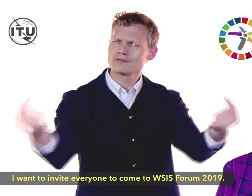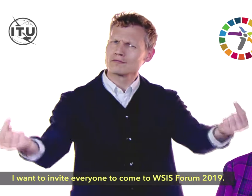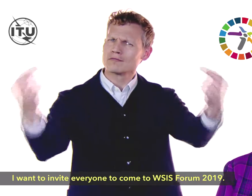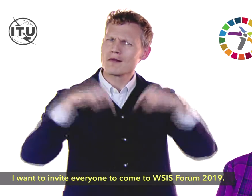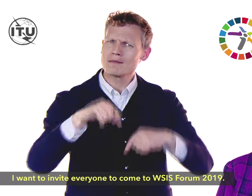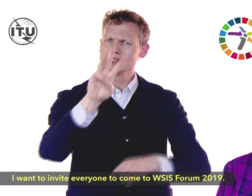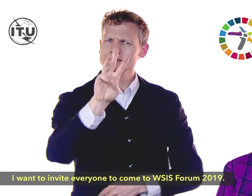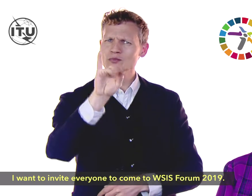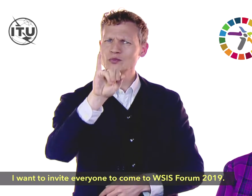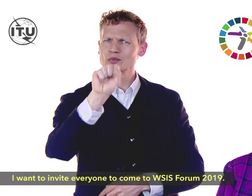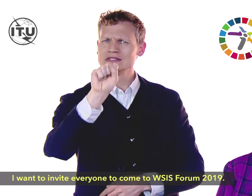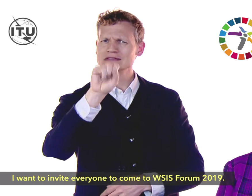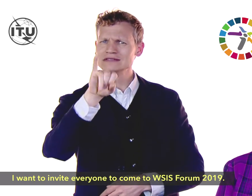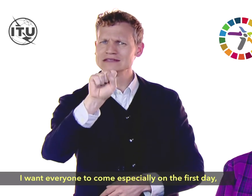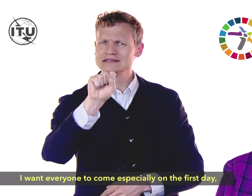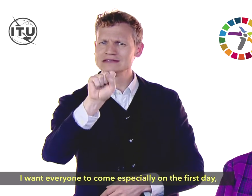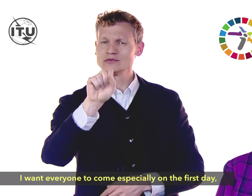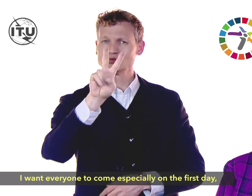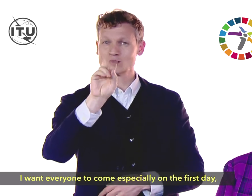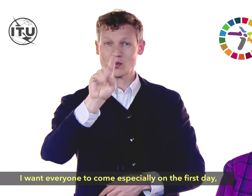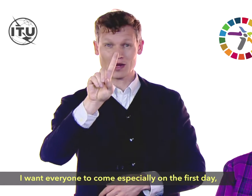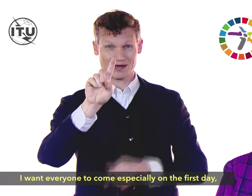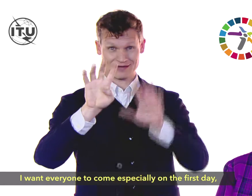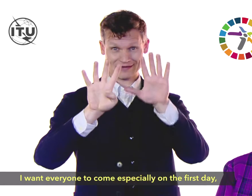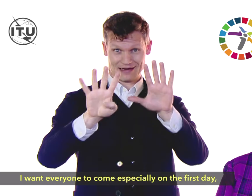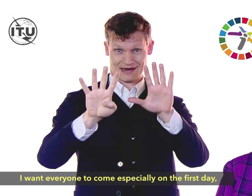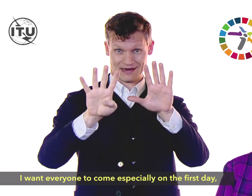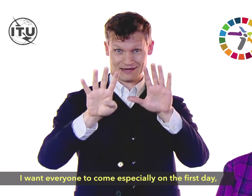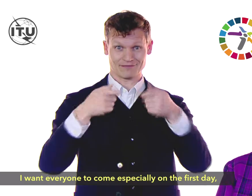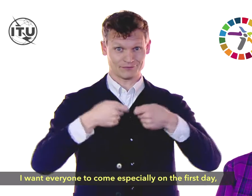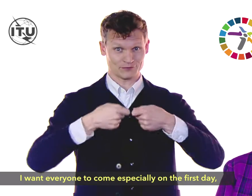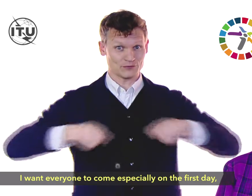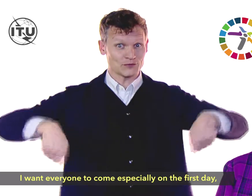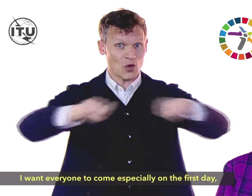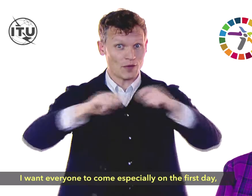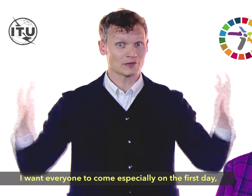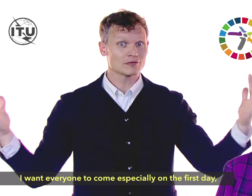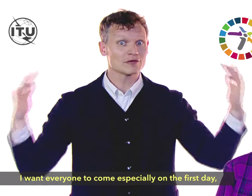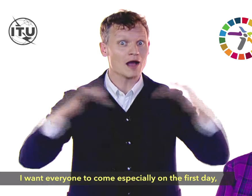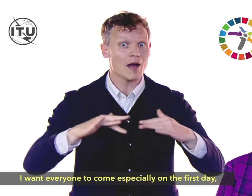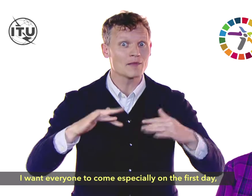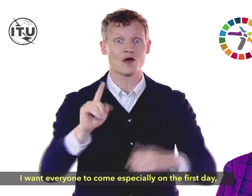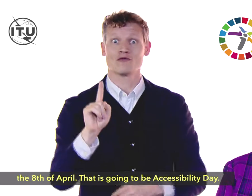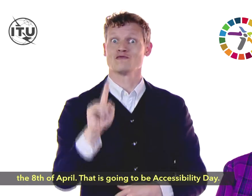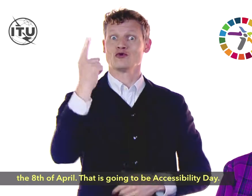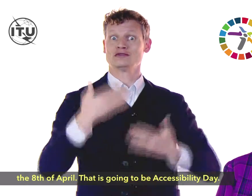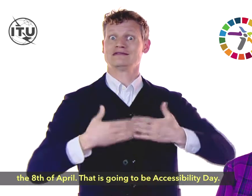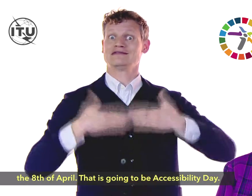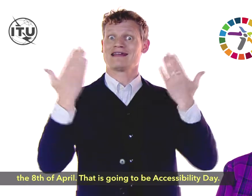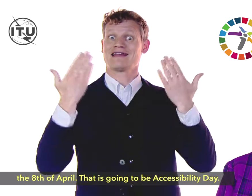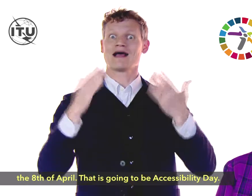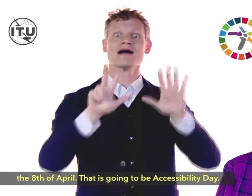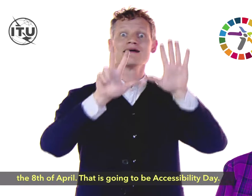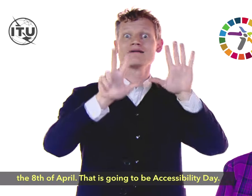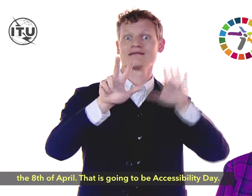Forum 2019. I want everybody to come, especially on the first day, the 8th of